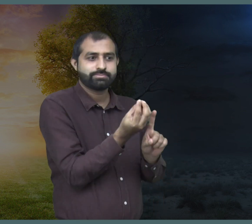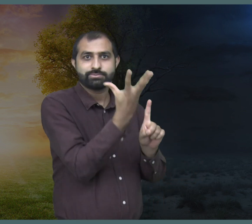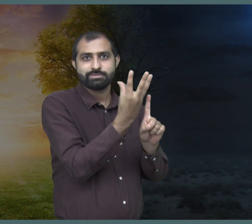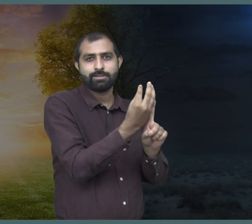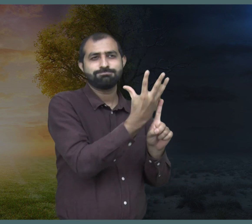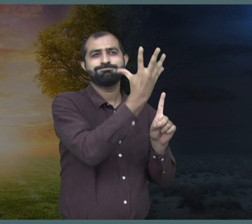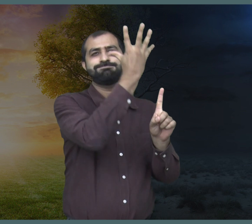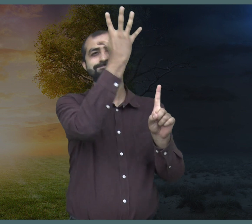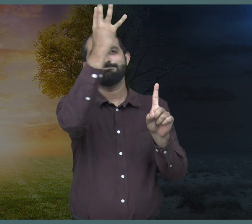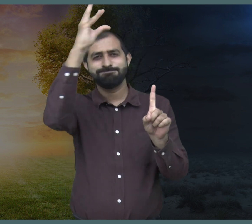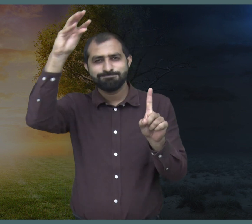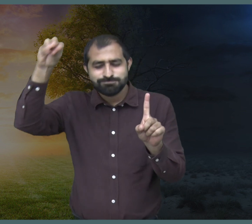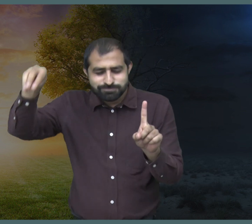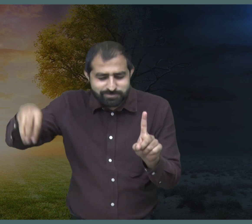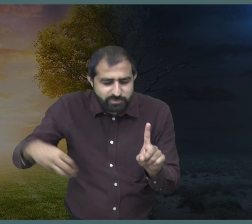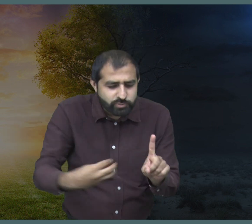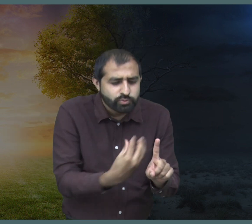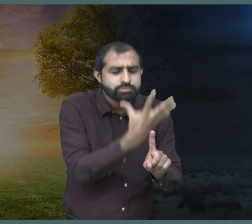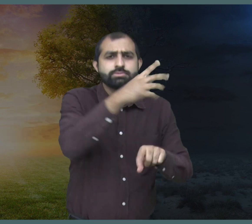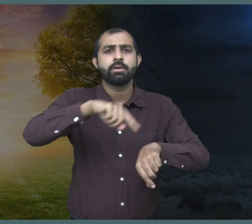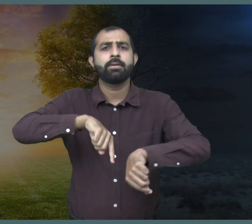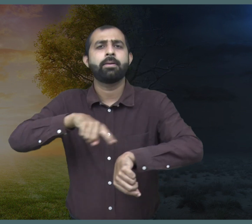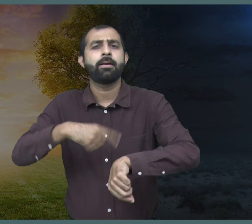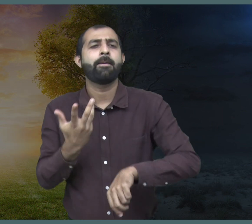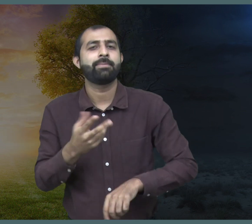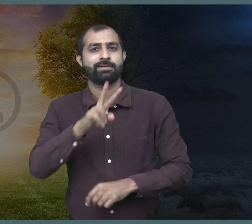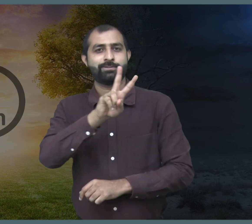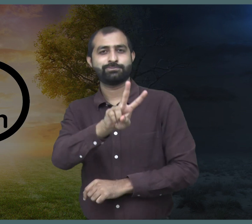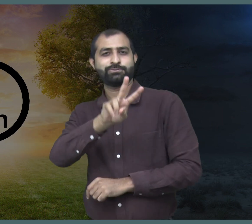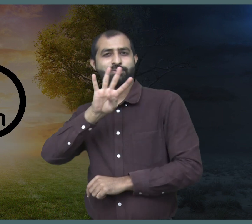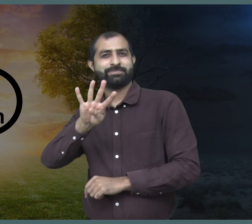You all know that each day has 24 hours.